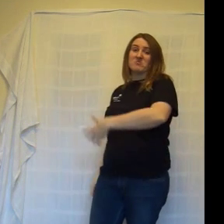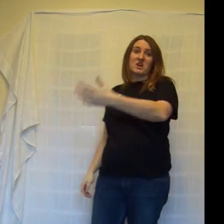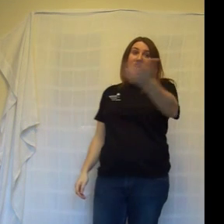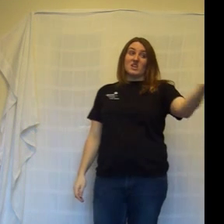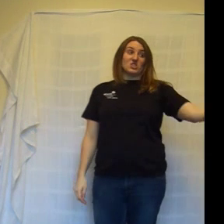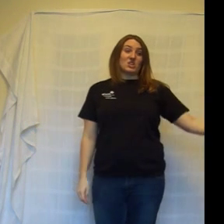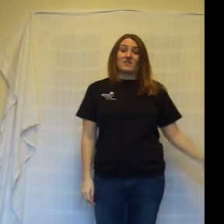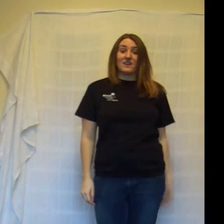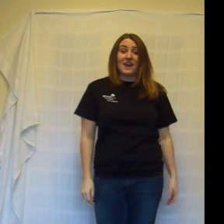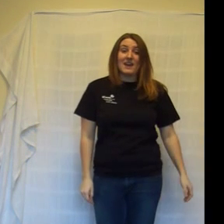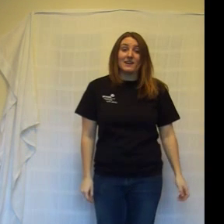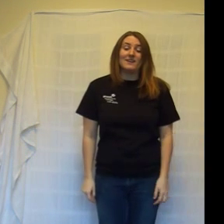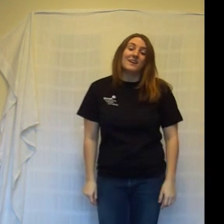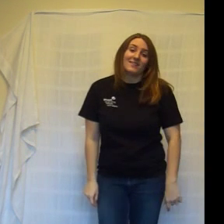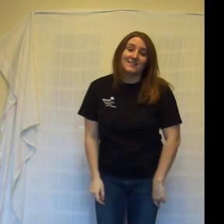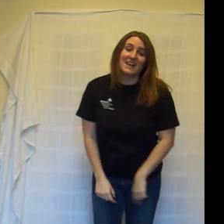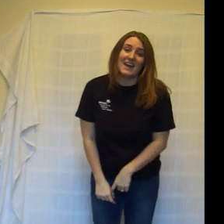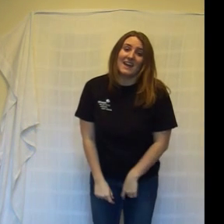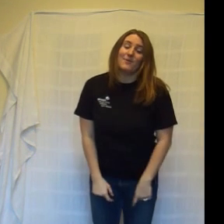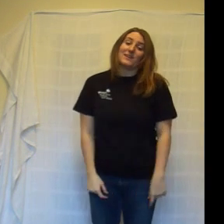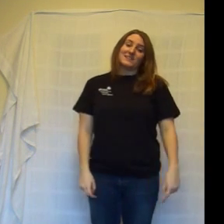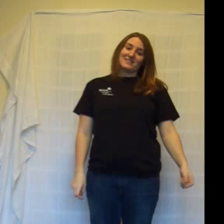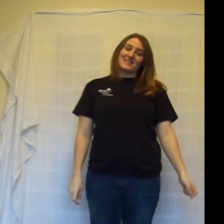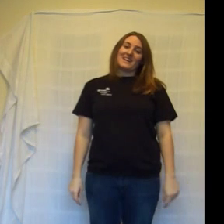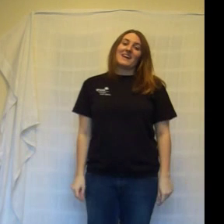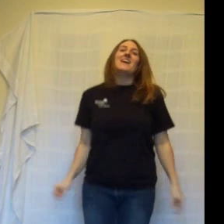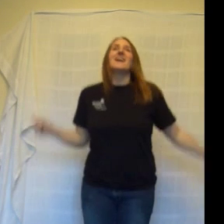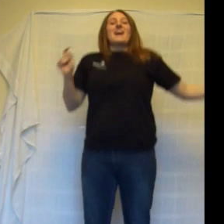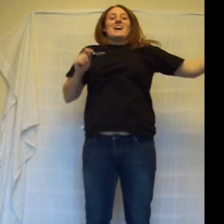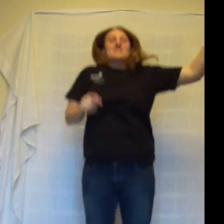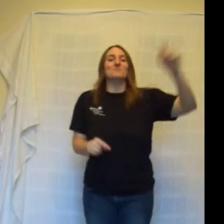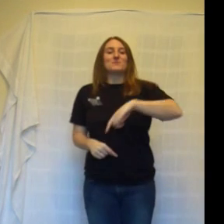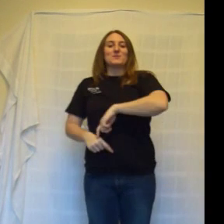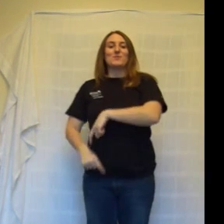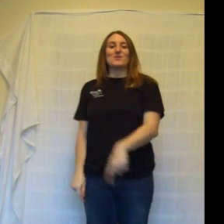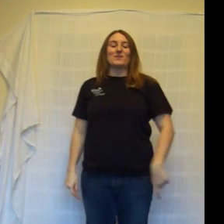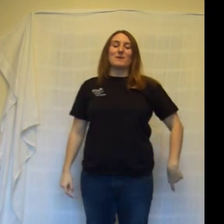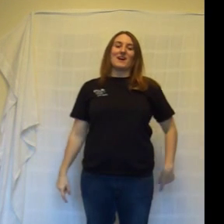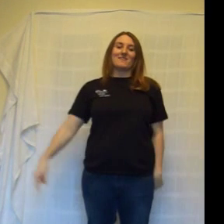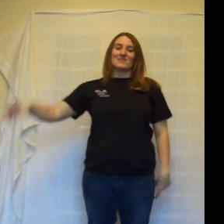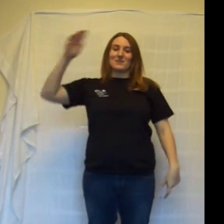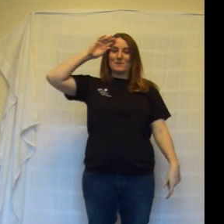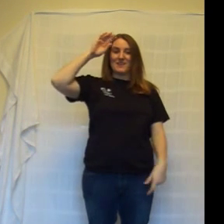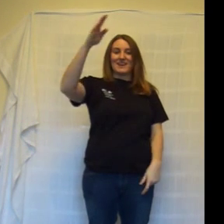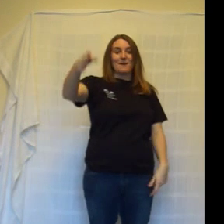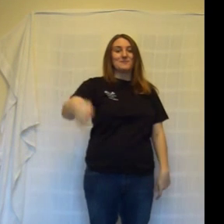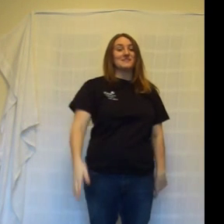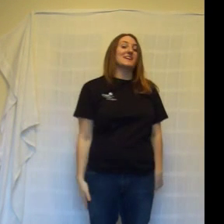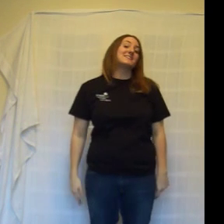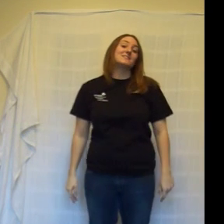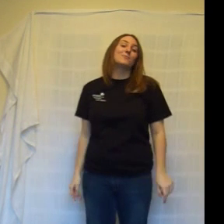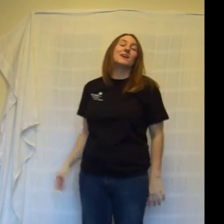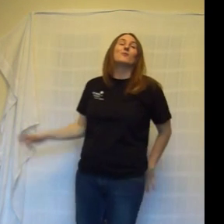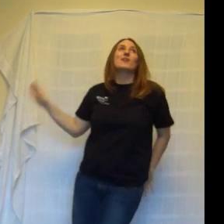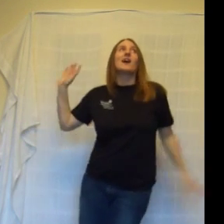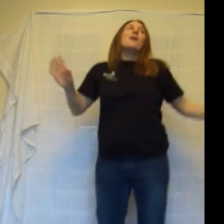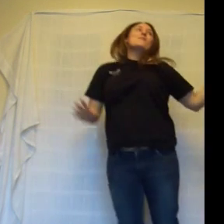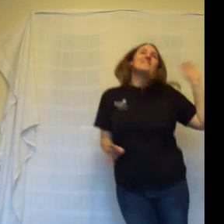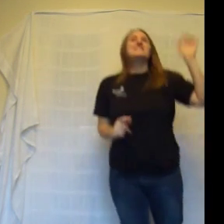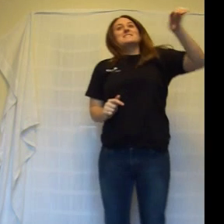I jumped aboard a pirate ship and the captain said to me, we're going this